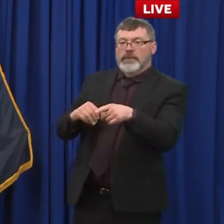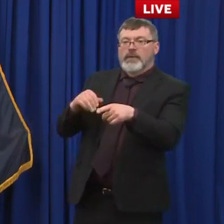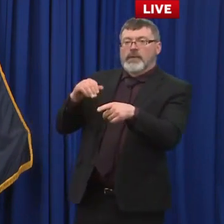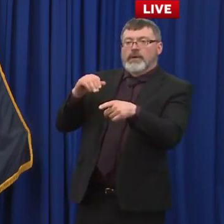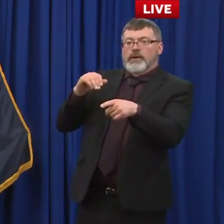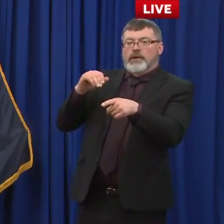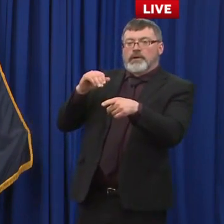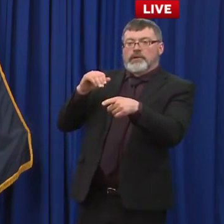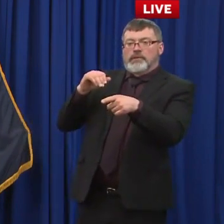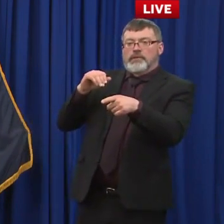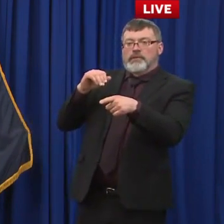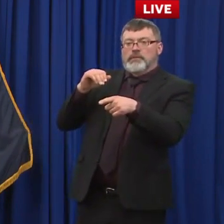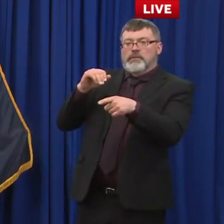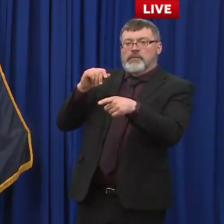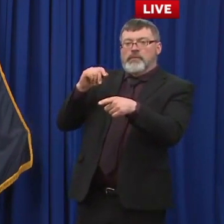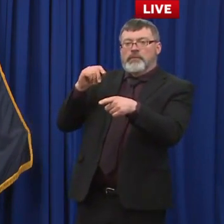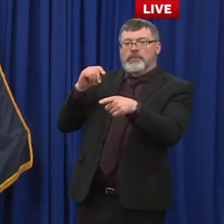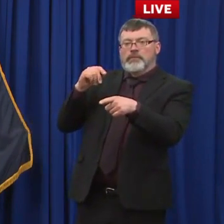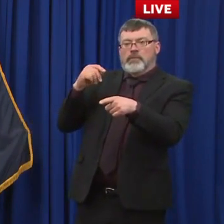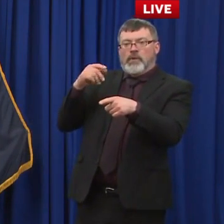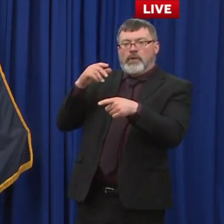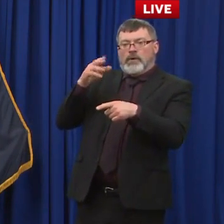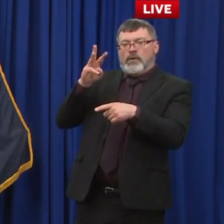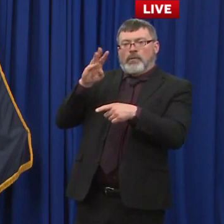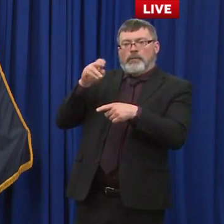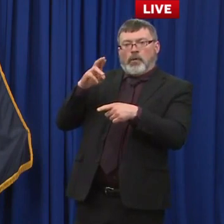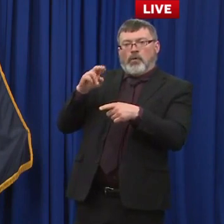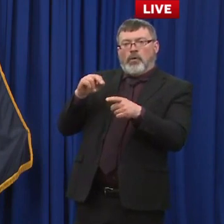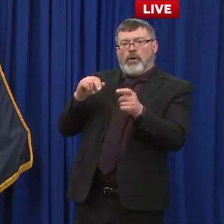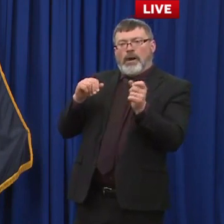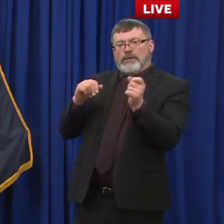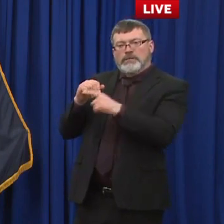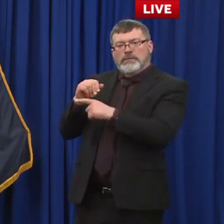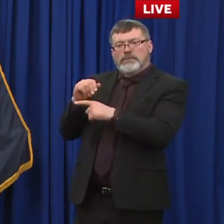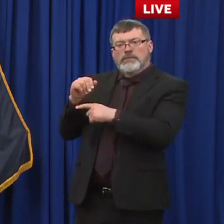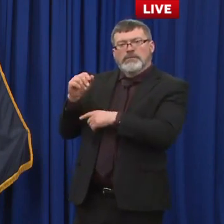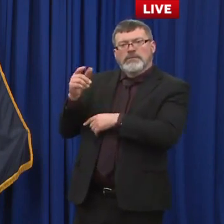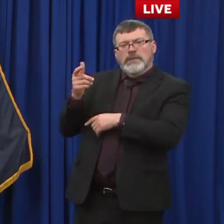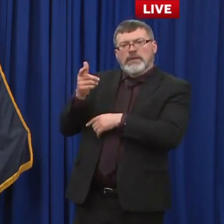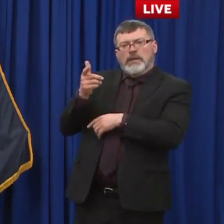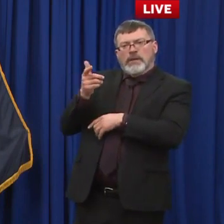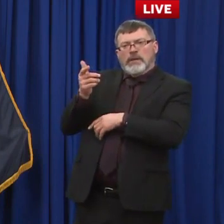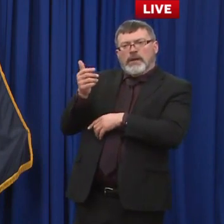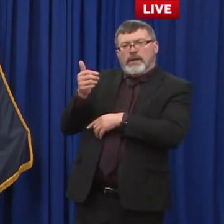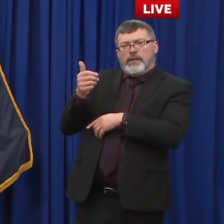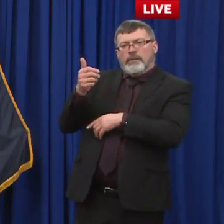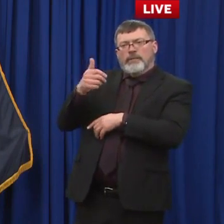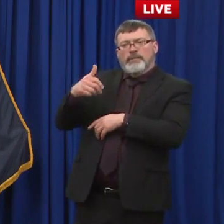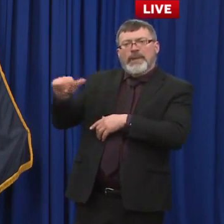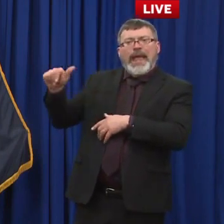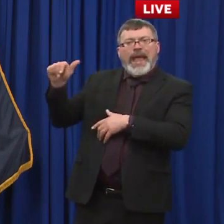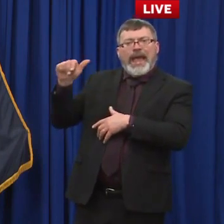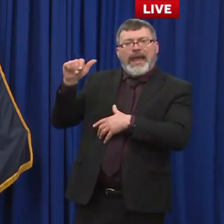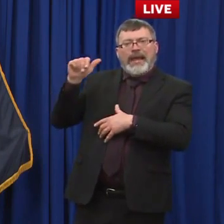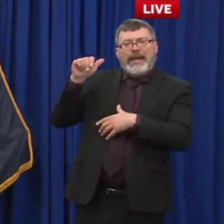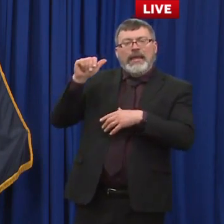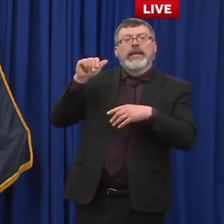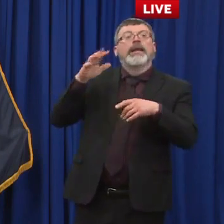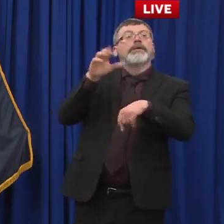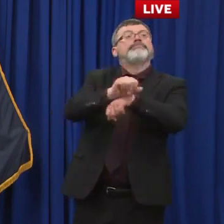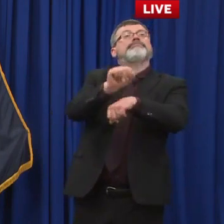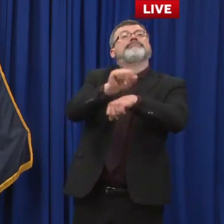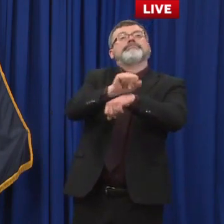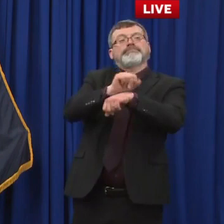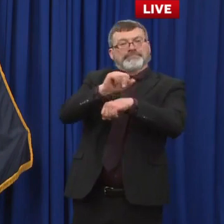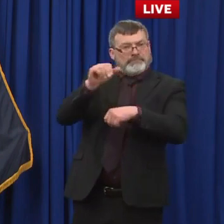workers right now I've heard from all the industry especially tourism industry right now is a big one as folks try to get at least that seasonal uh worker um